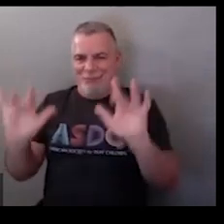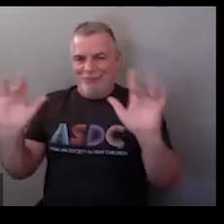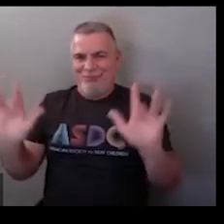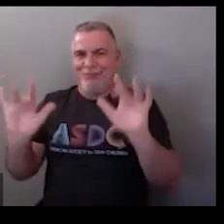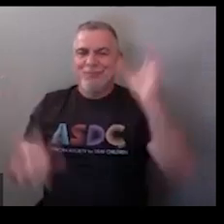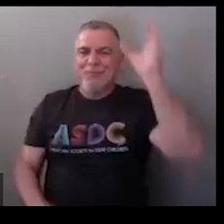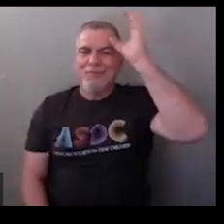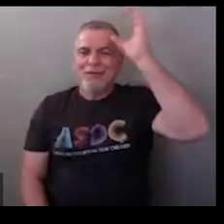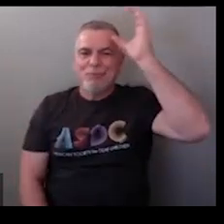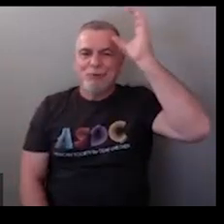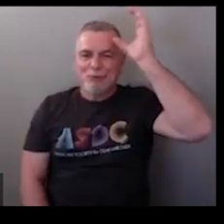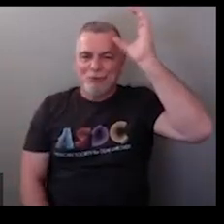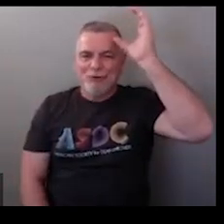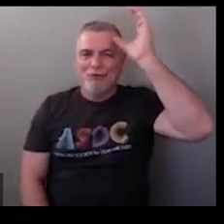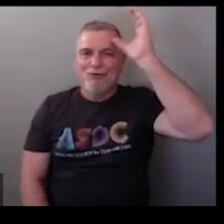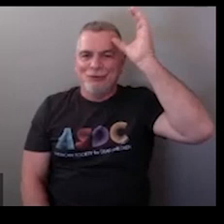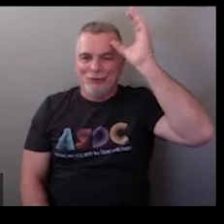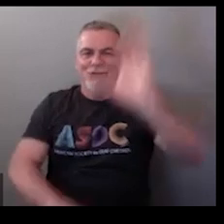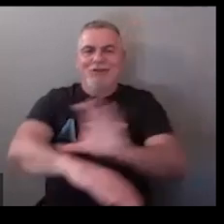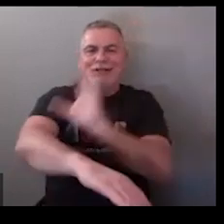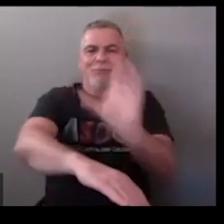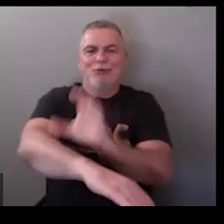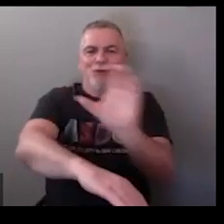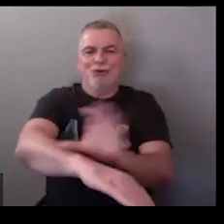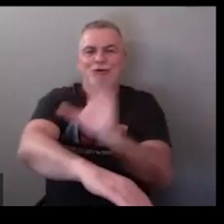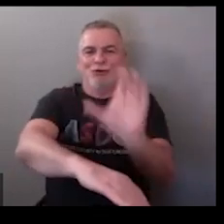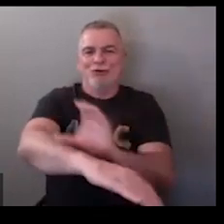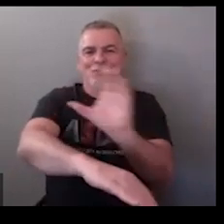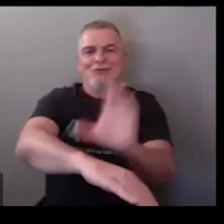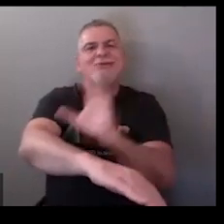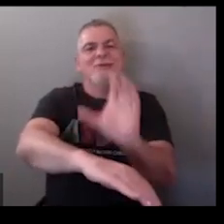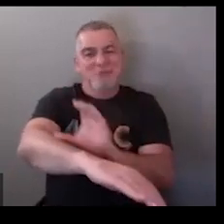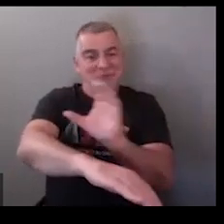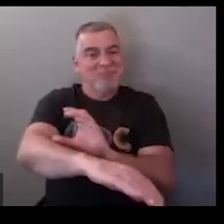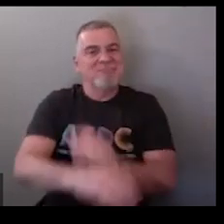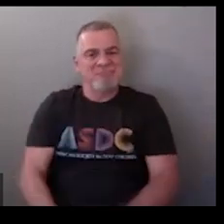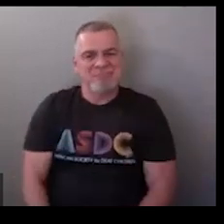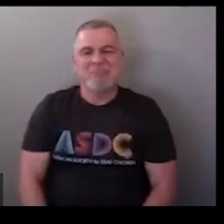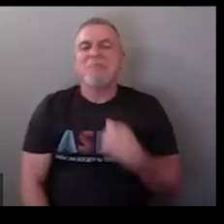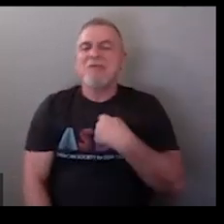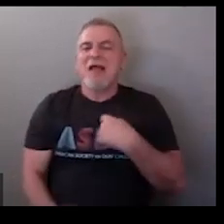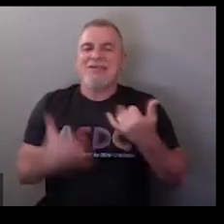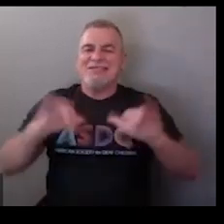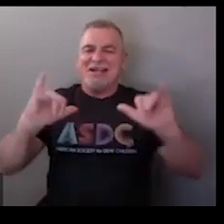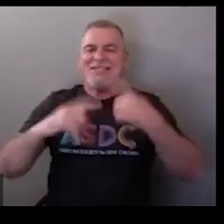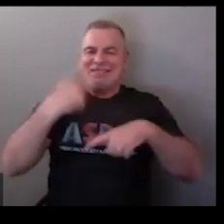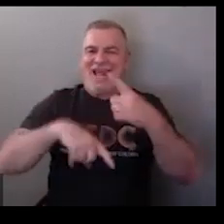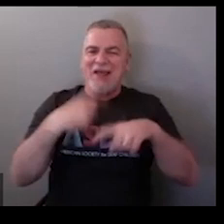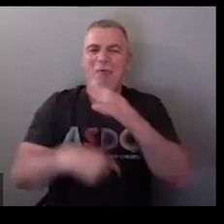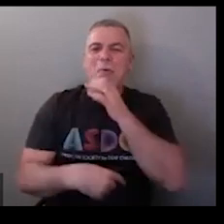computer which you still see occasionally this sign which you really don't see anymore and then this one which is pretty much the standard sign now